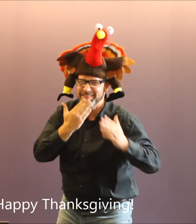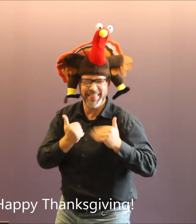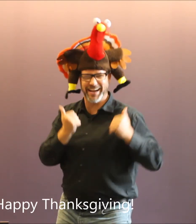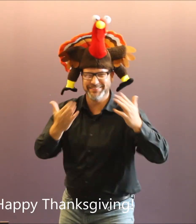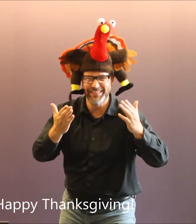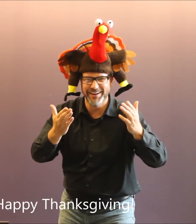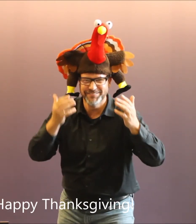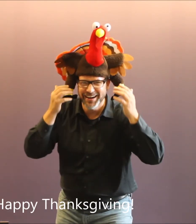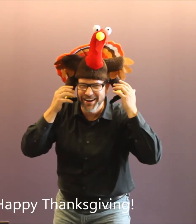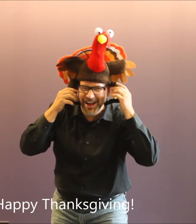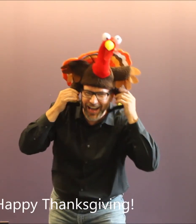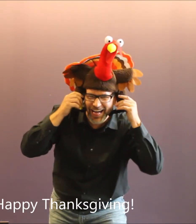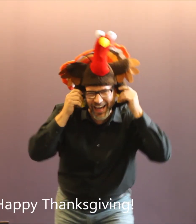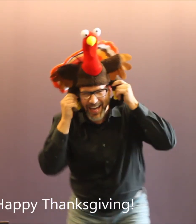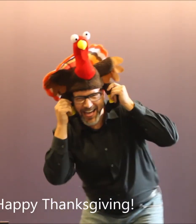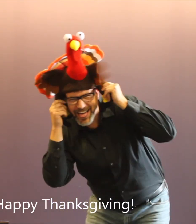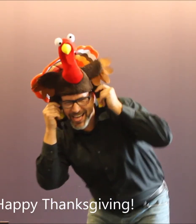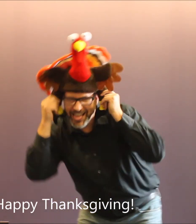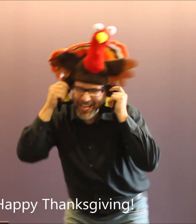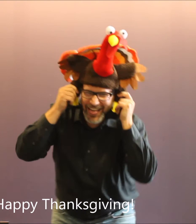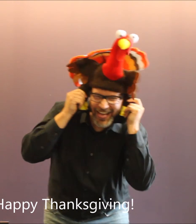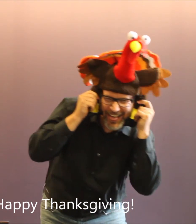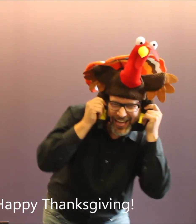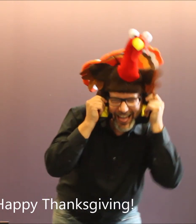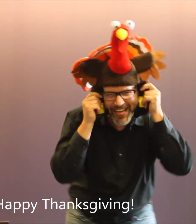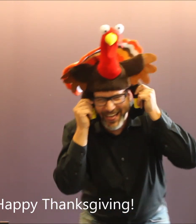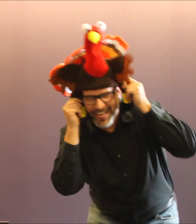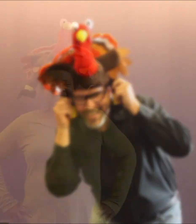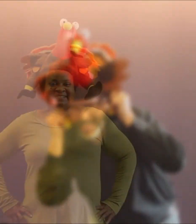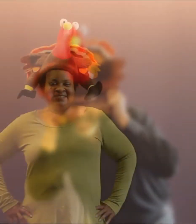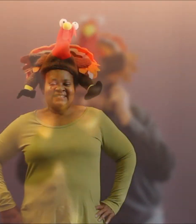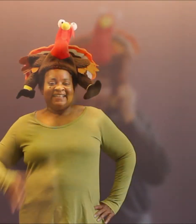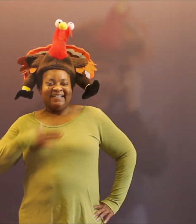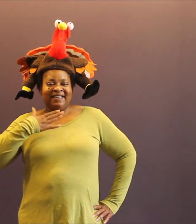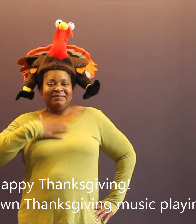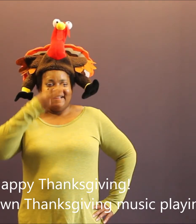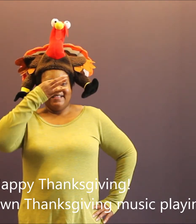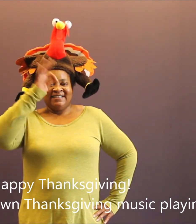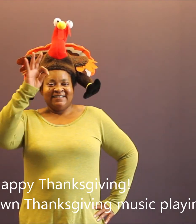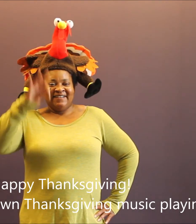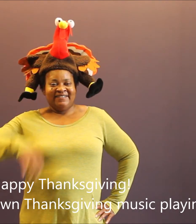Happy Thanksgiving. Thank you.